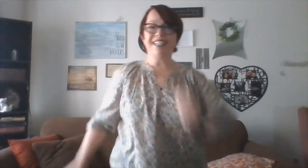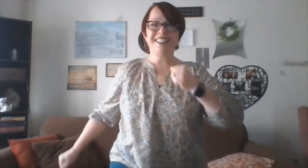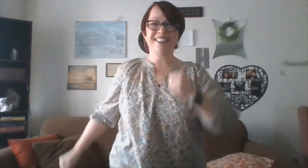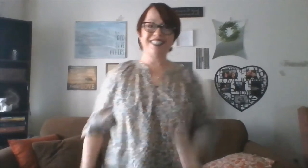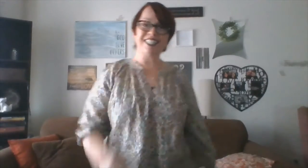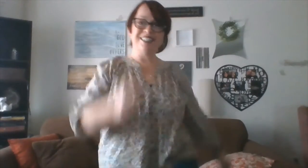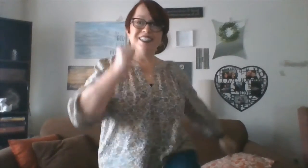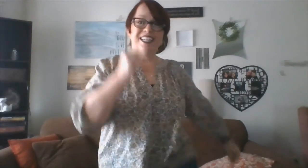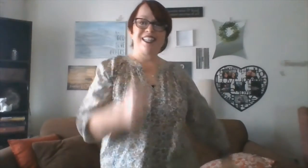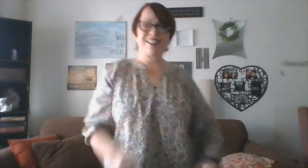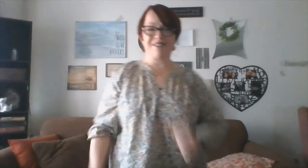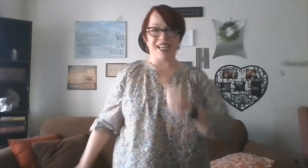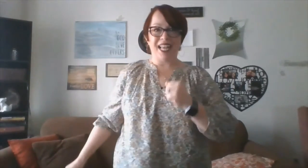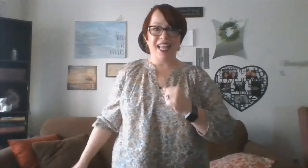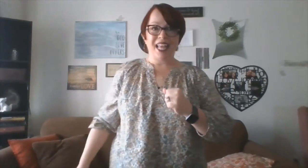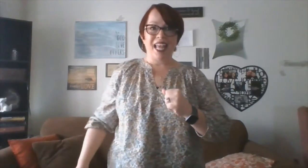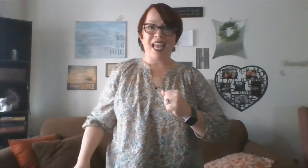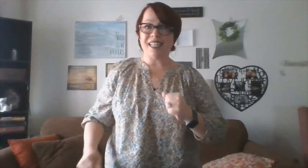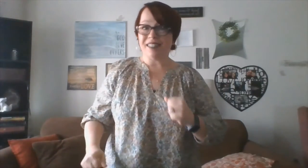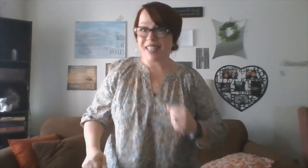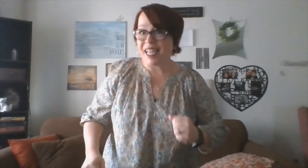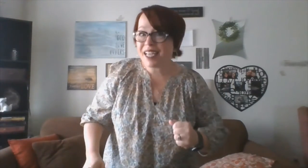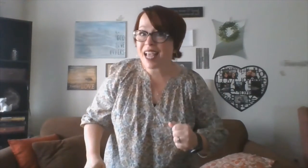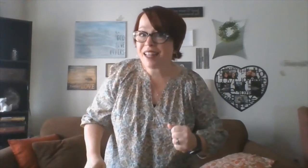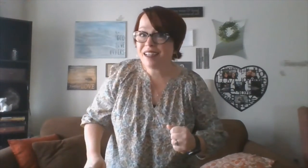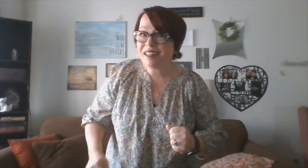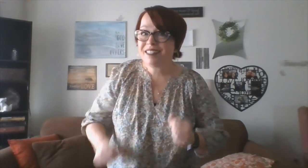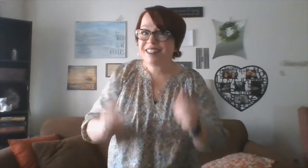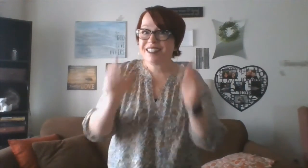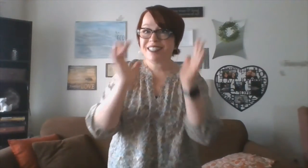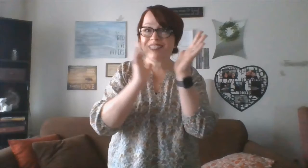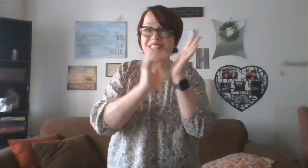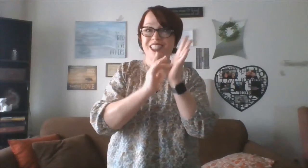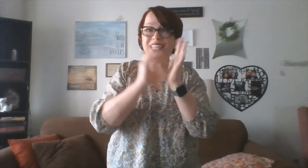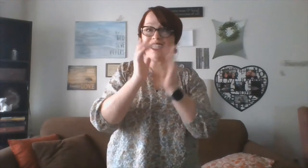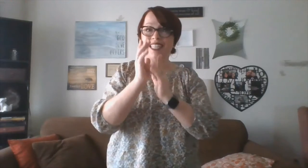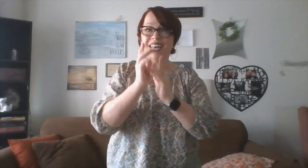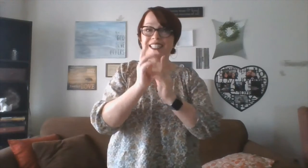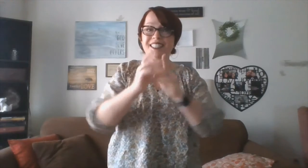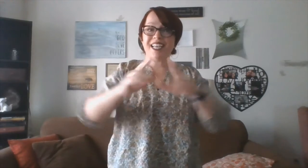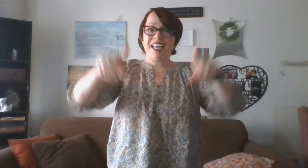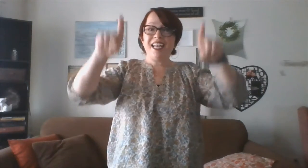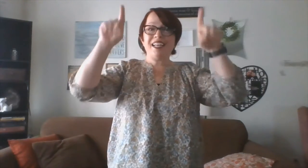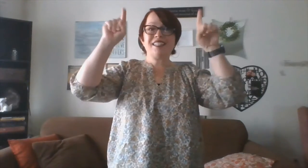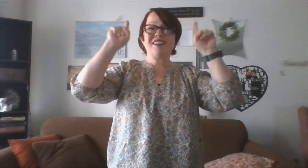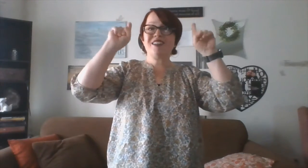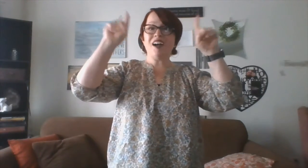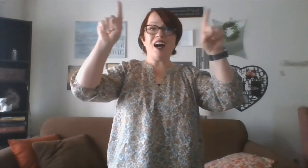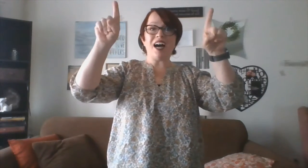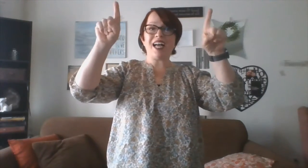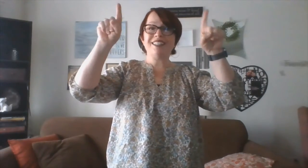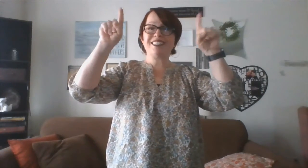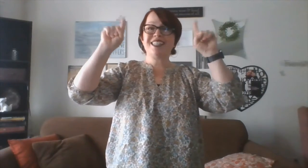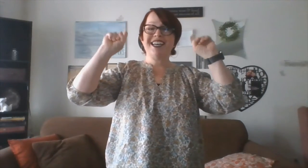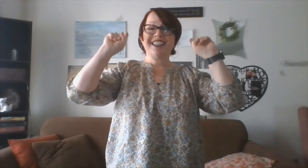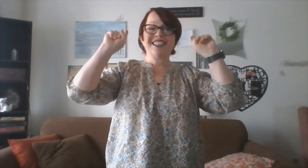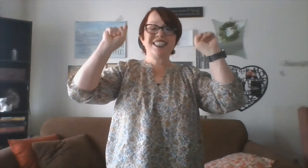One, two, three, and now say it together. Jesus is God's